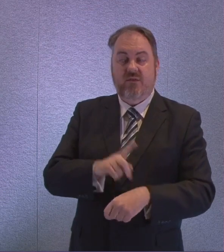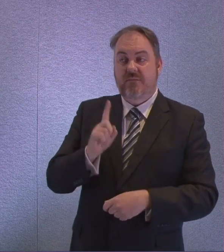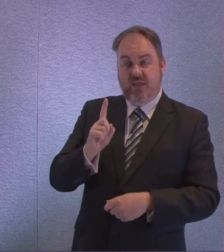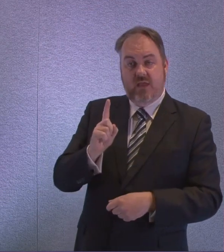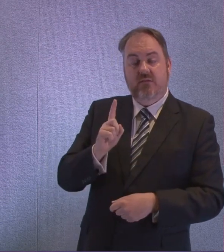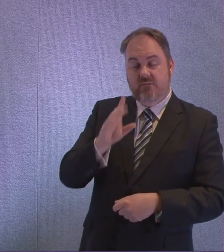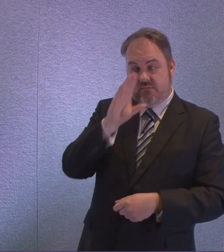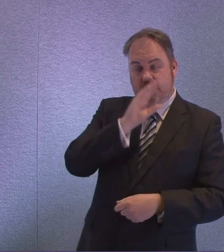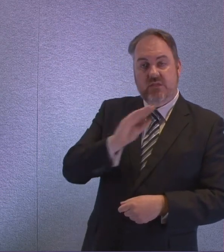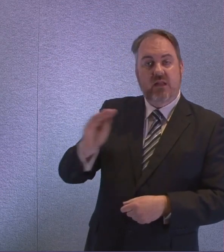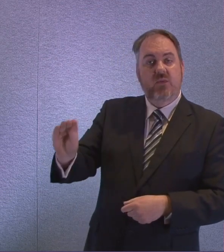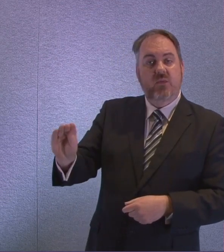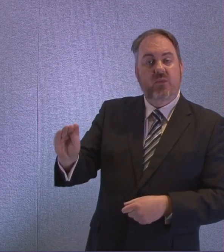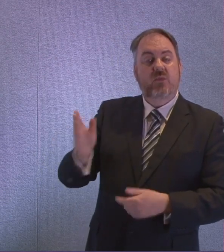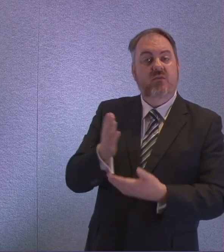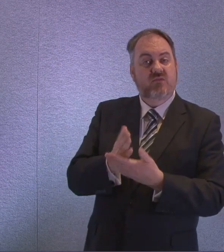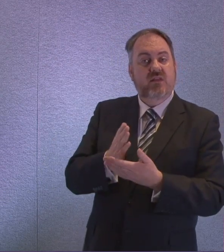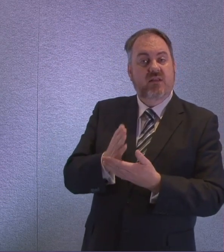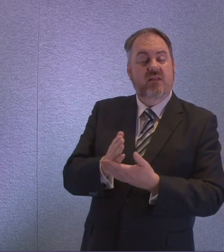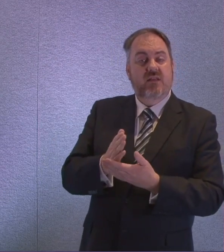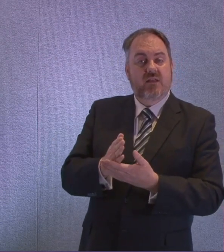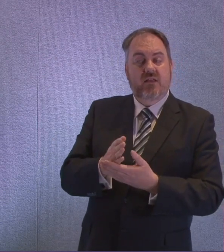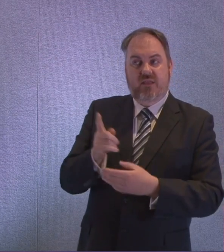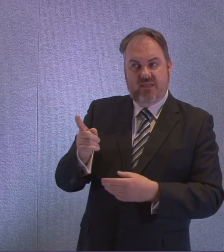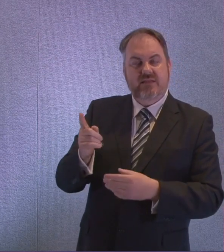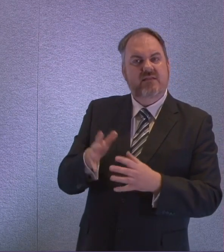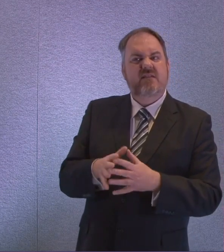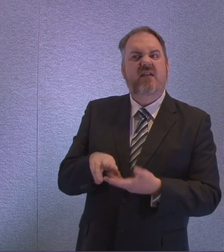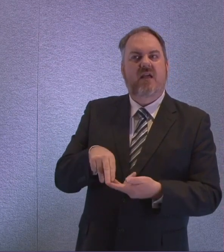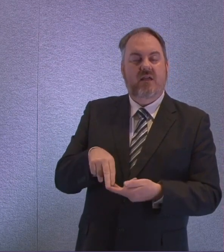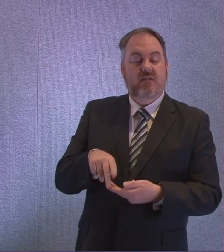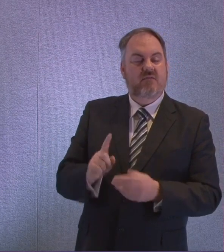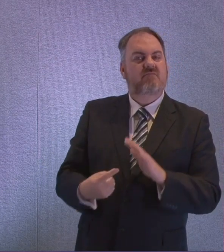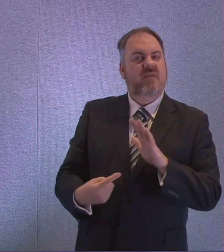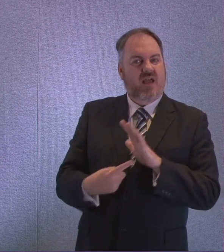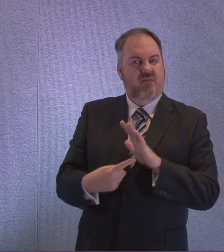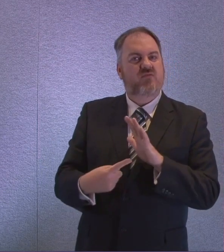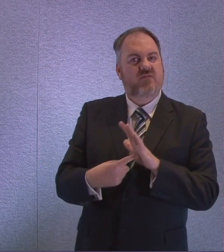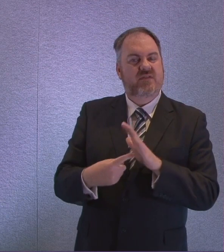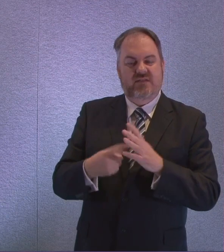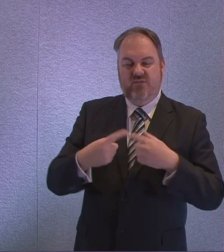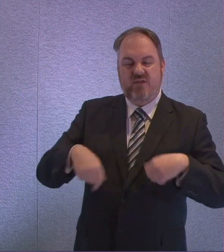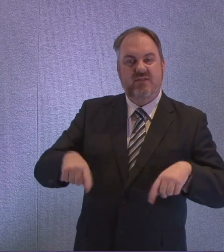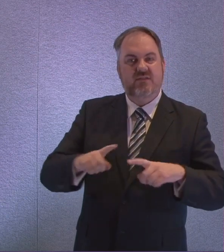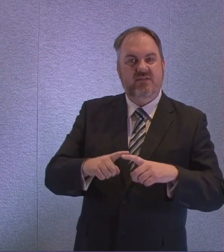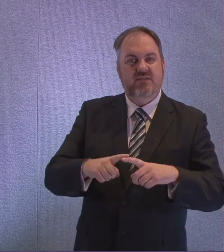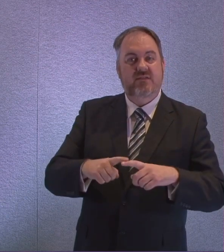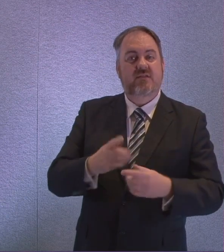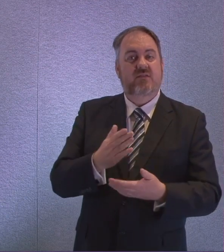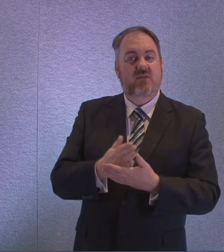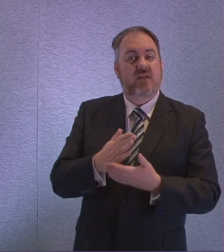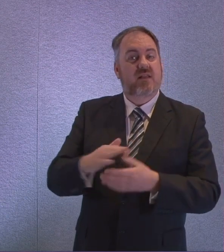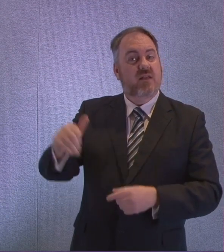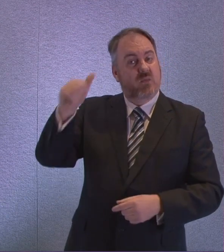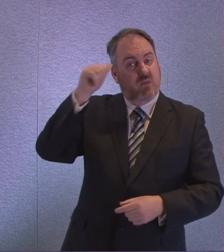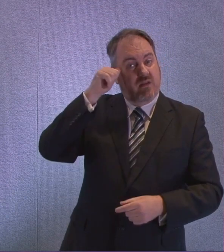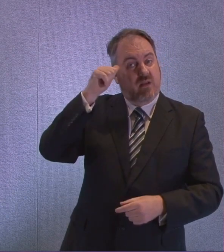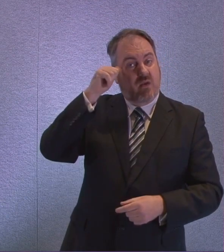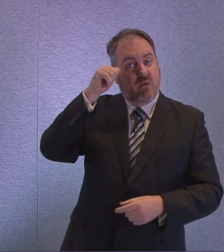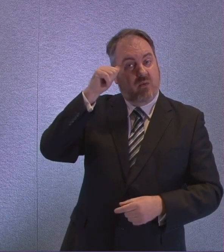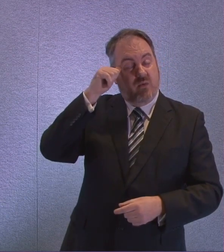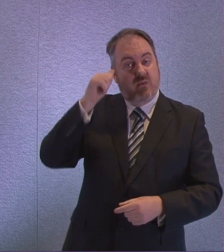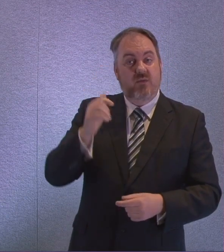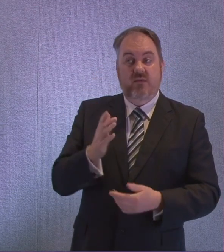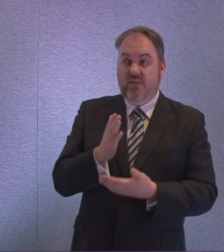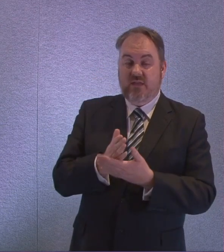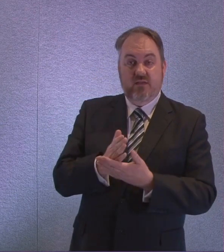that this is something that is very high on our priority list because not just in the immediate phase of dealing with this but I suspect for